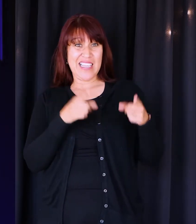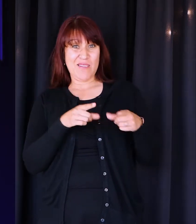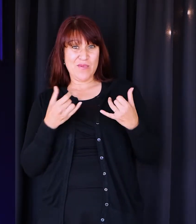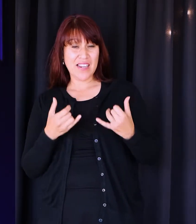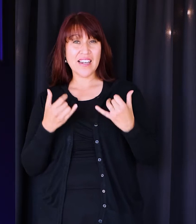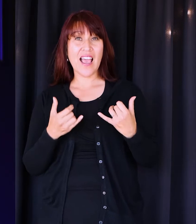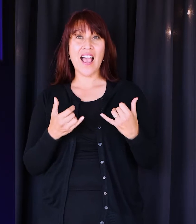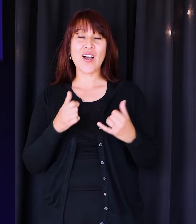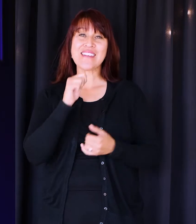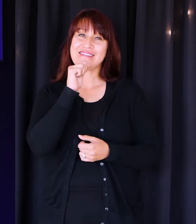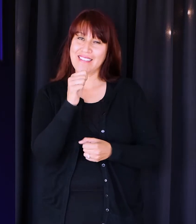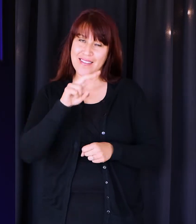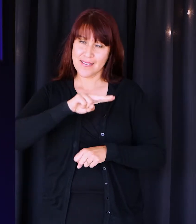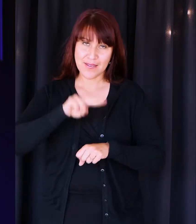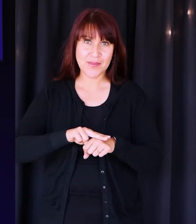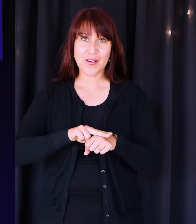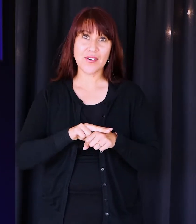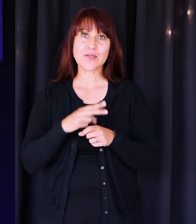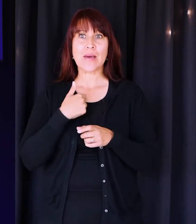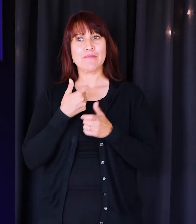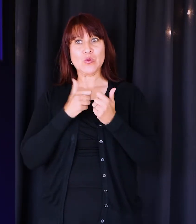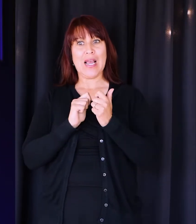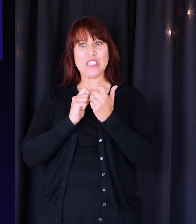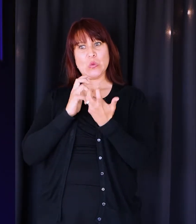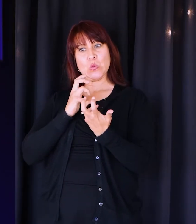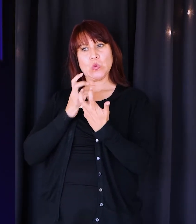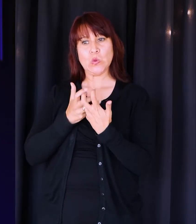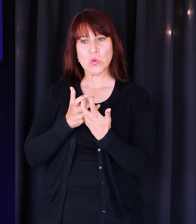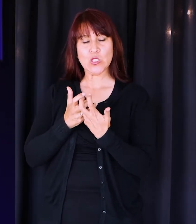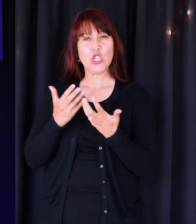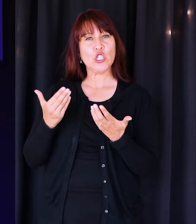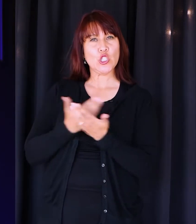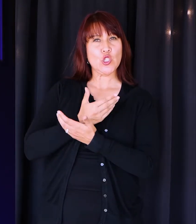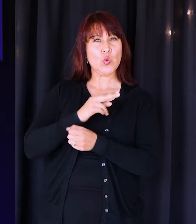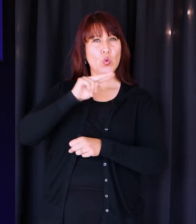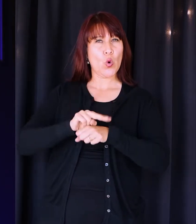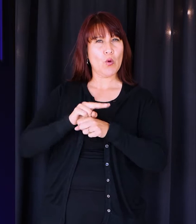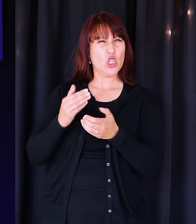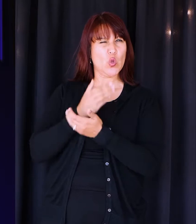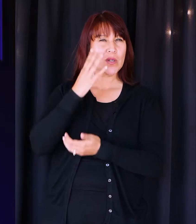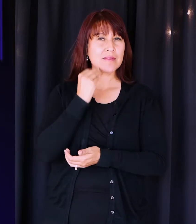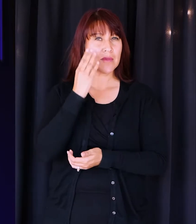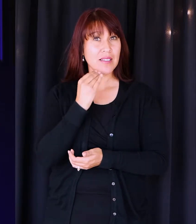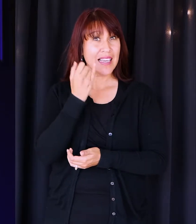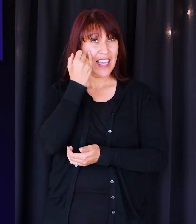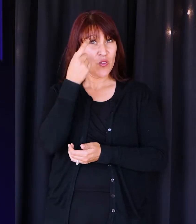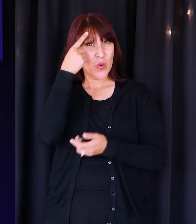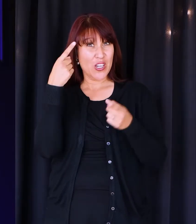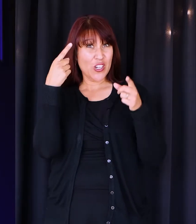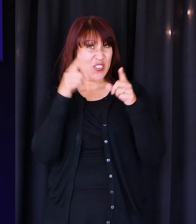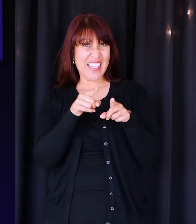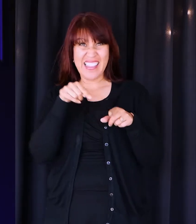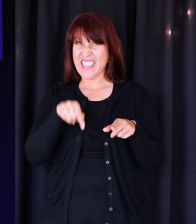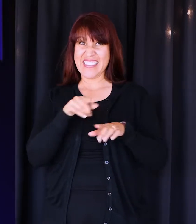right now is not normal, so I'm adjusting to a new normal. If you agree that this is